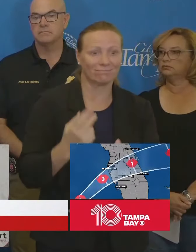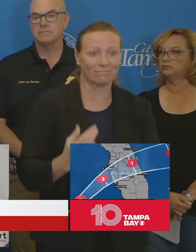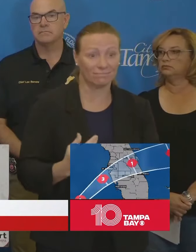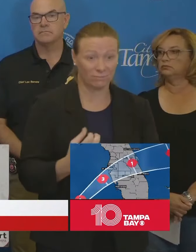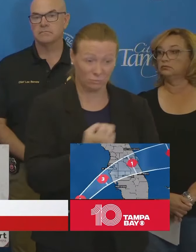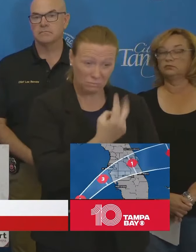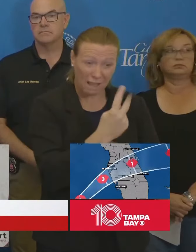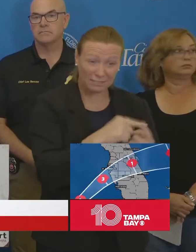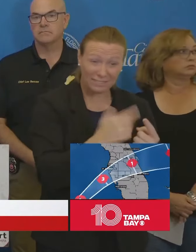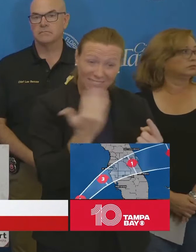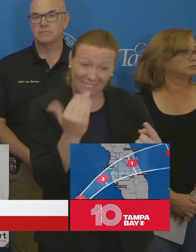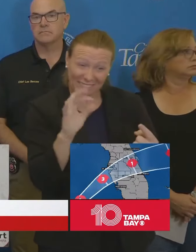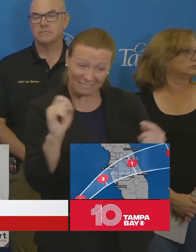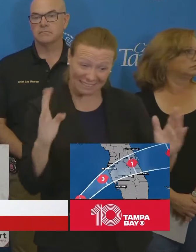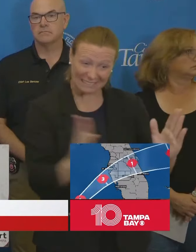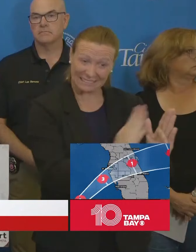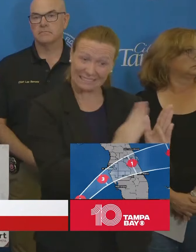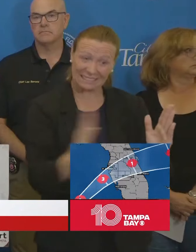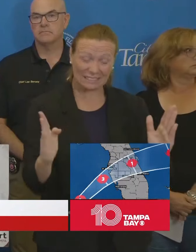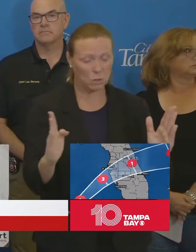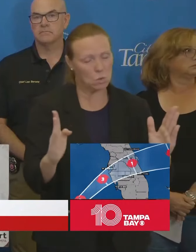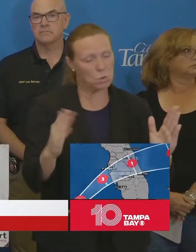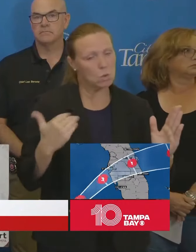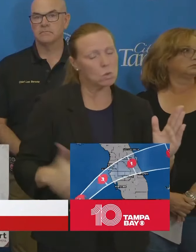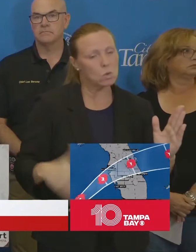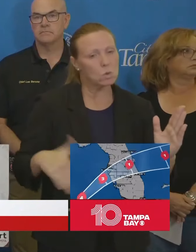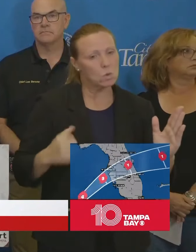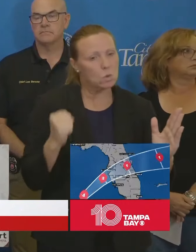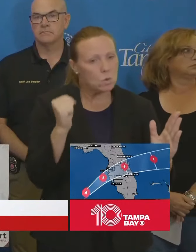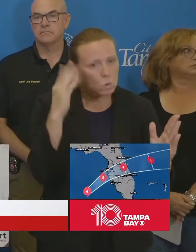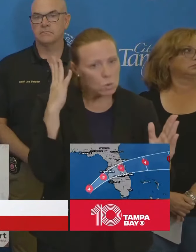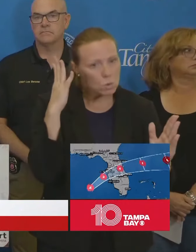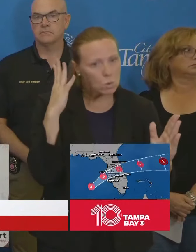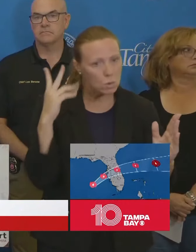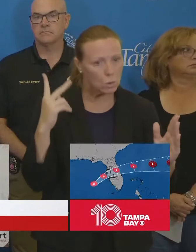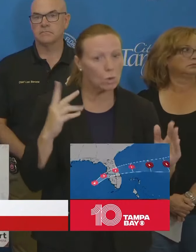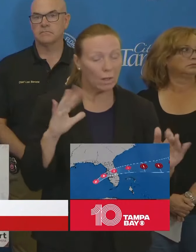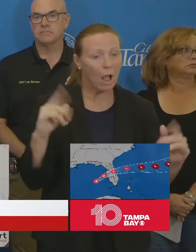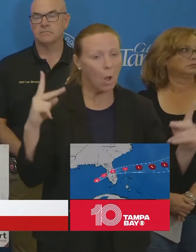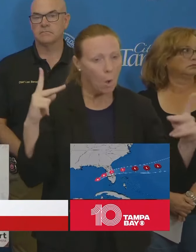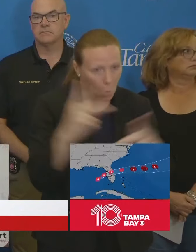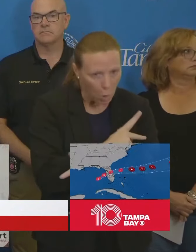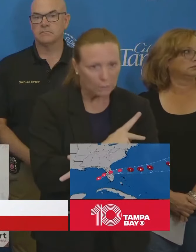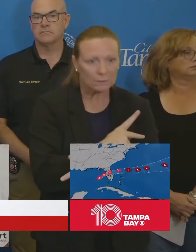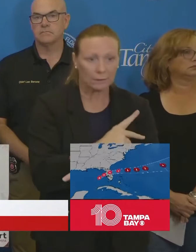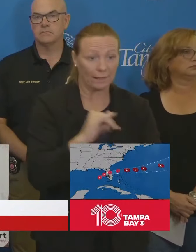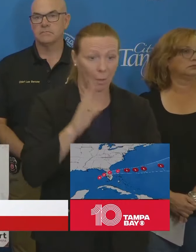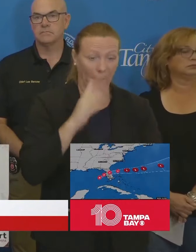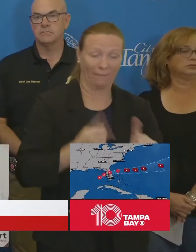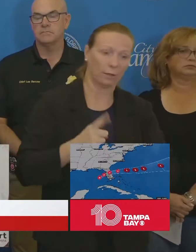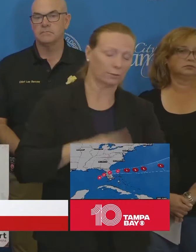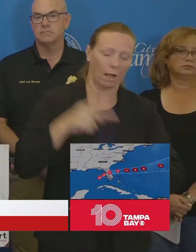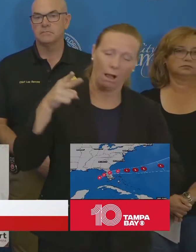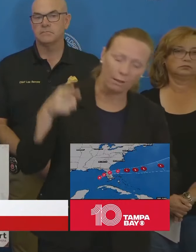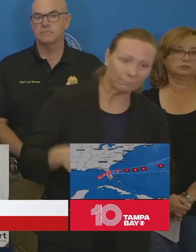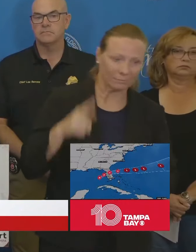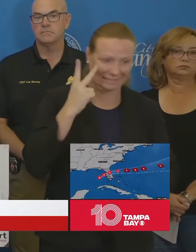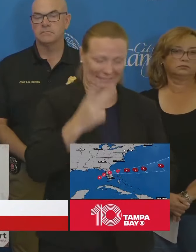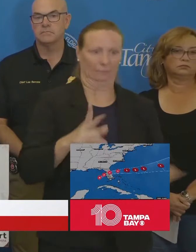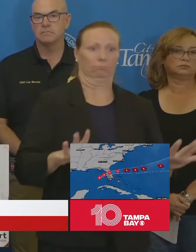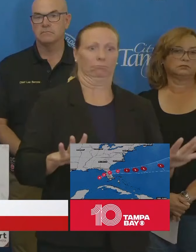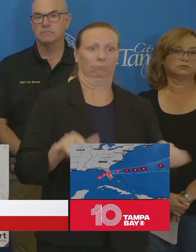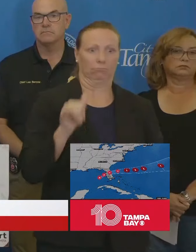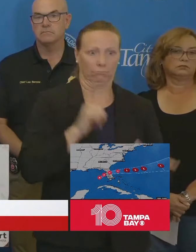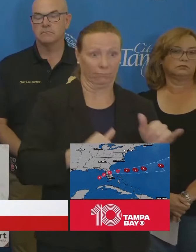15 feet. That is something that is historical, not only for our community, but really for